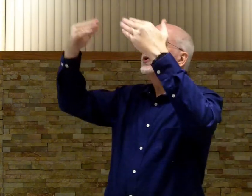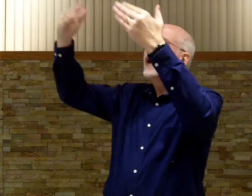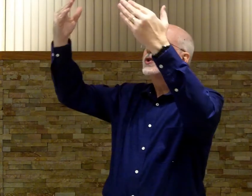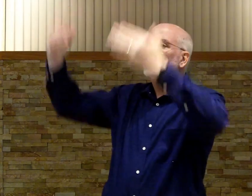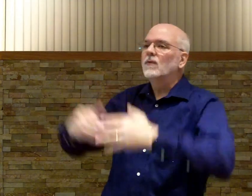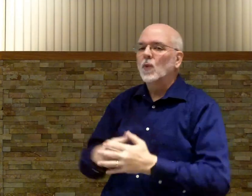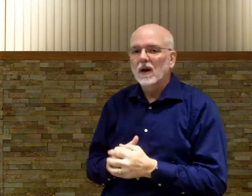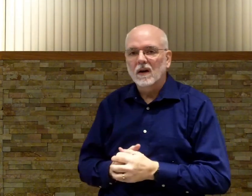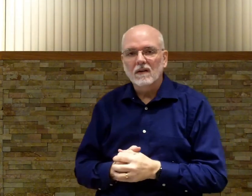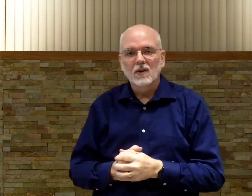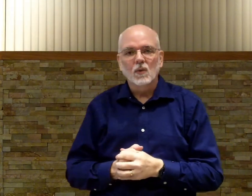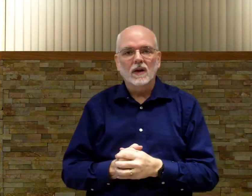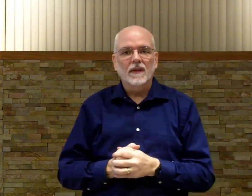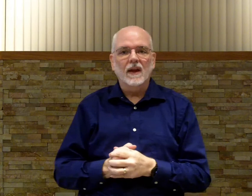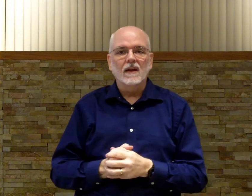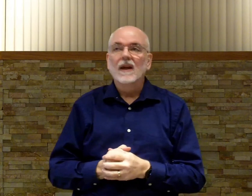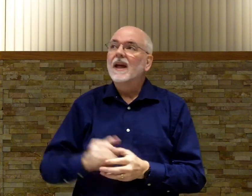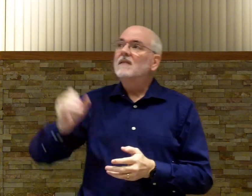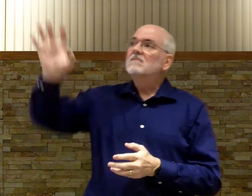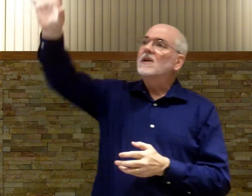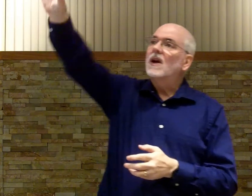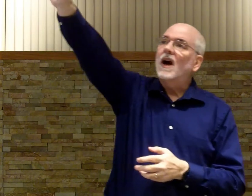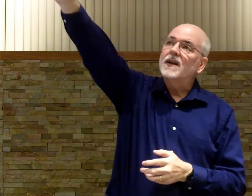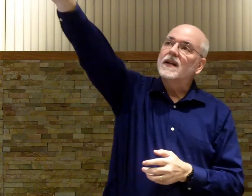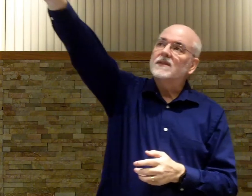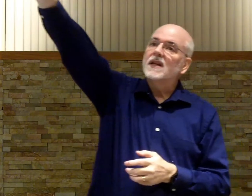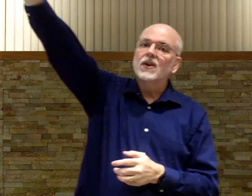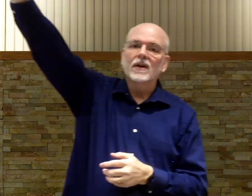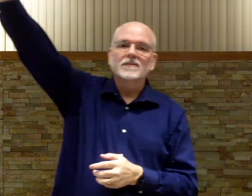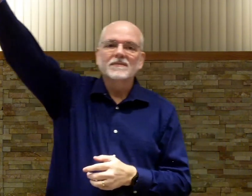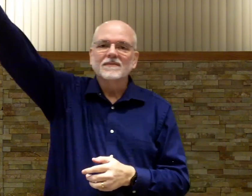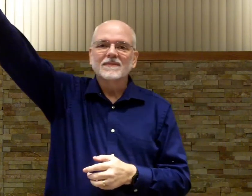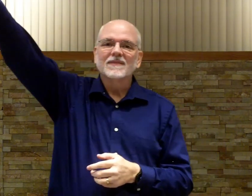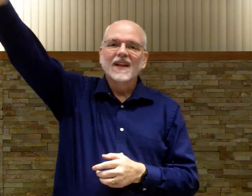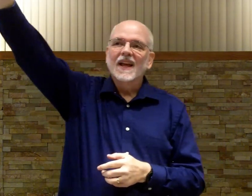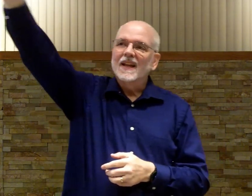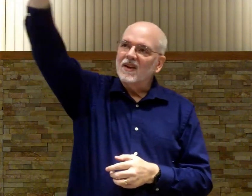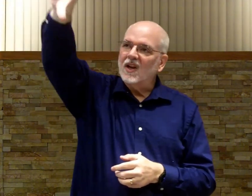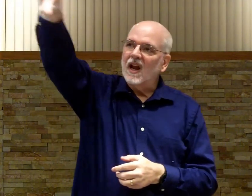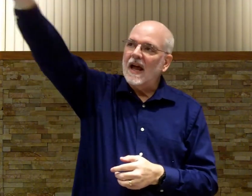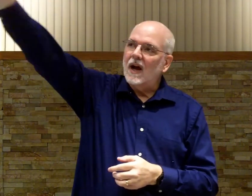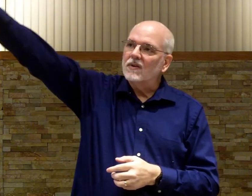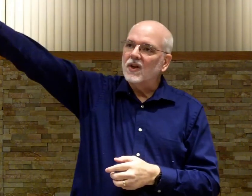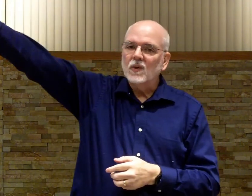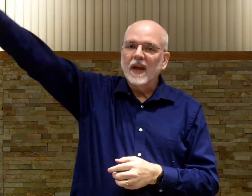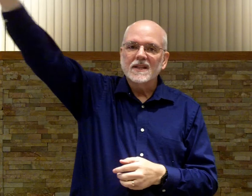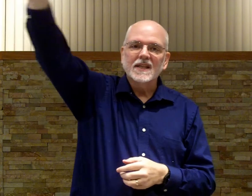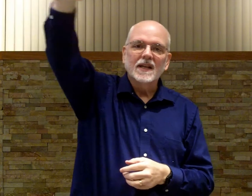direction of where you want to think. God lives here. There's a cloud that you can't see,